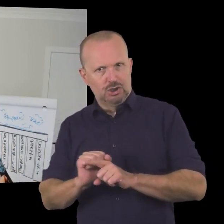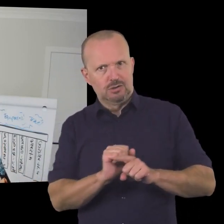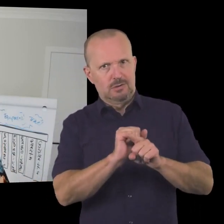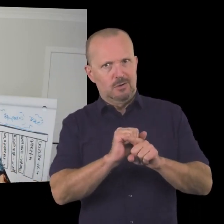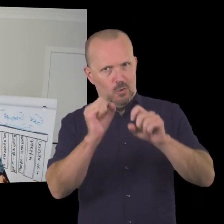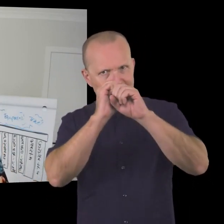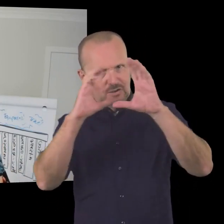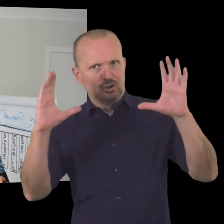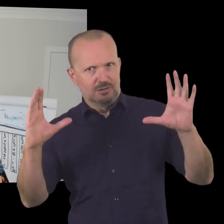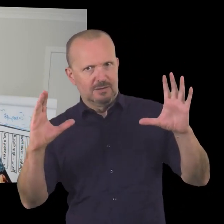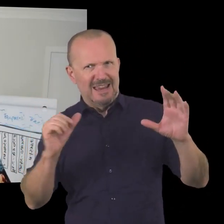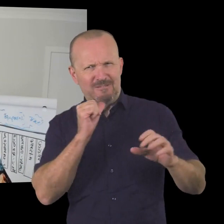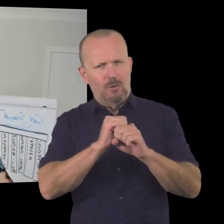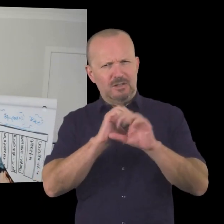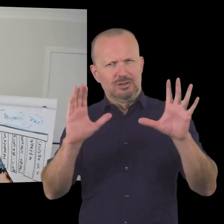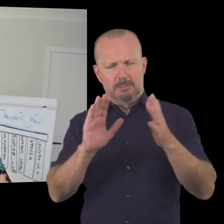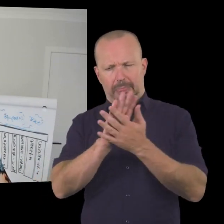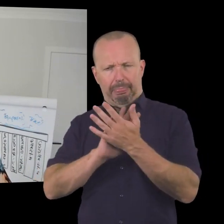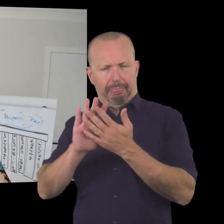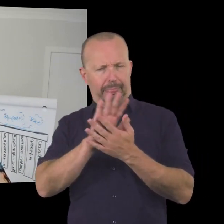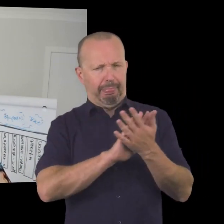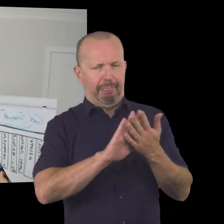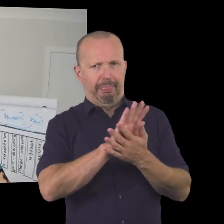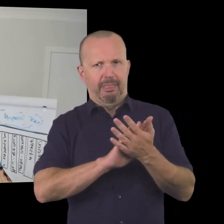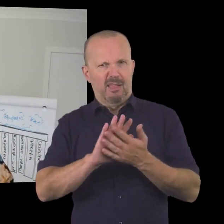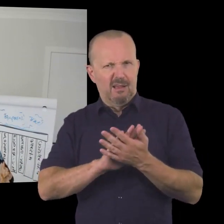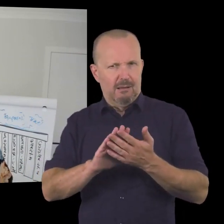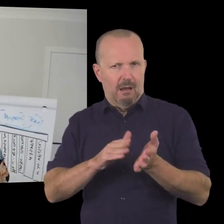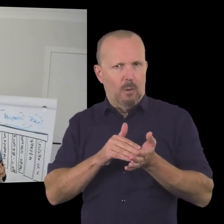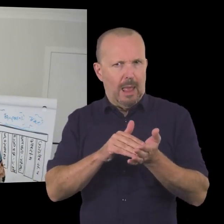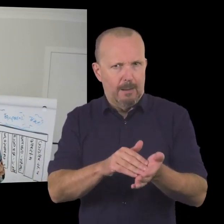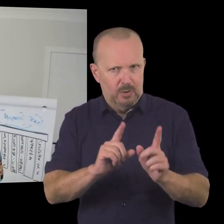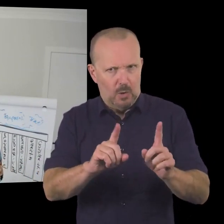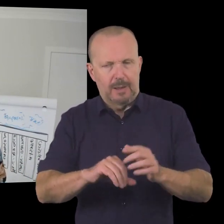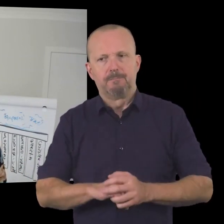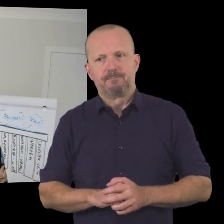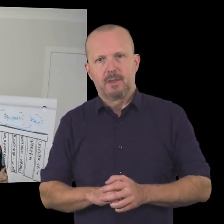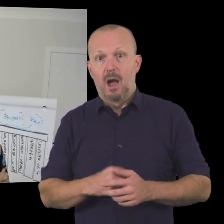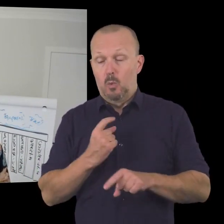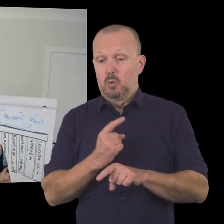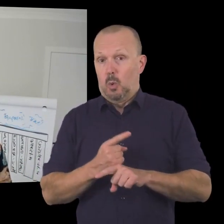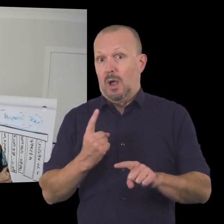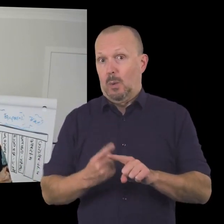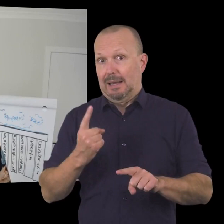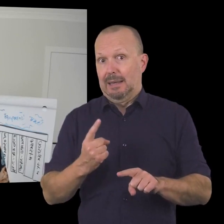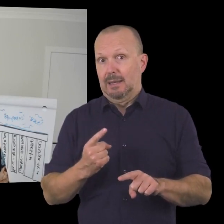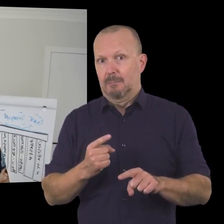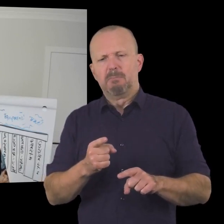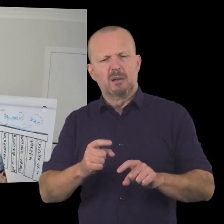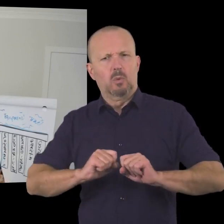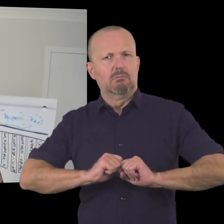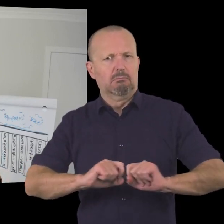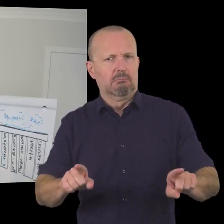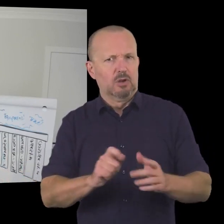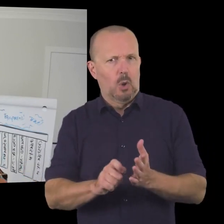exist if that's not how your mission is your vision is crafted right now so i'm going to talk to it quickly and it'll come to you in the notes so if you don't get the